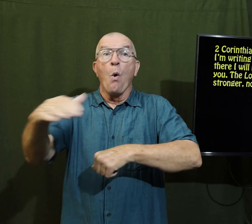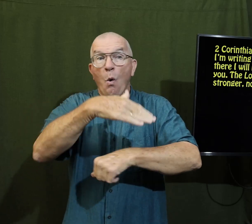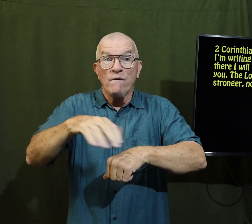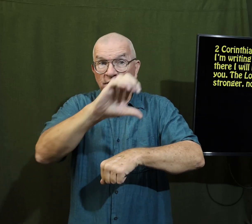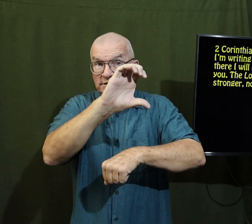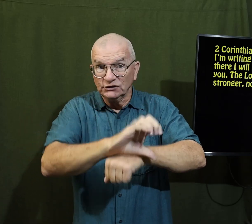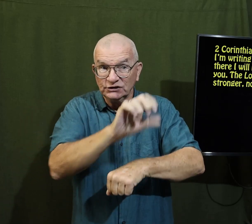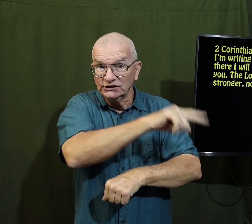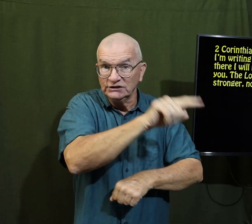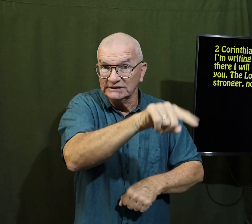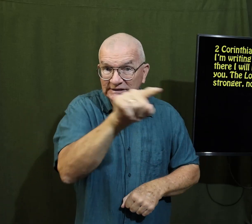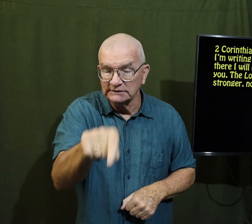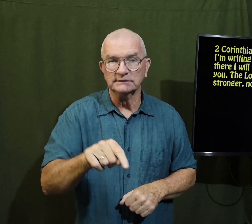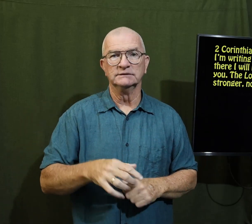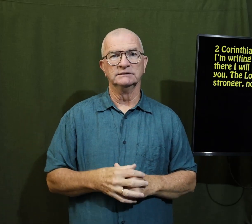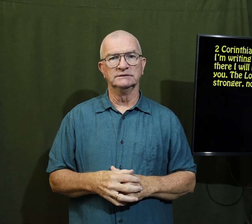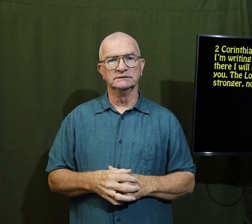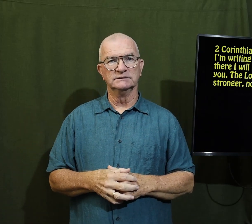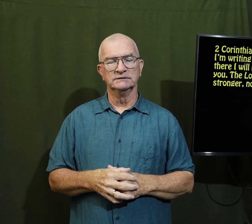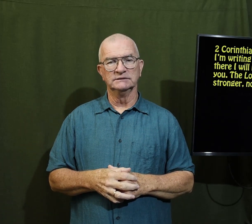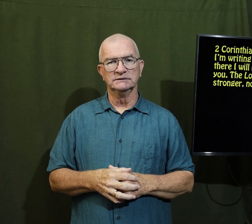Paul has authority over the churches